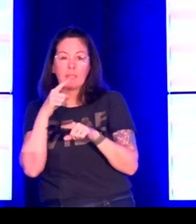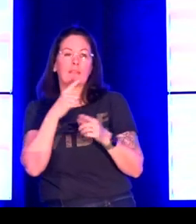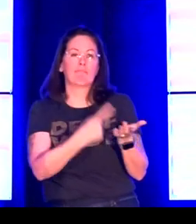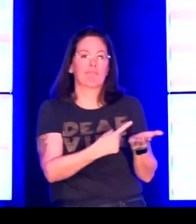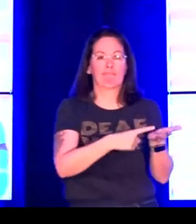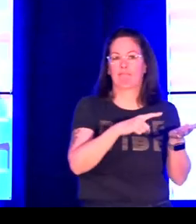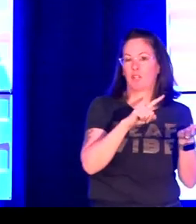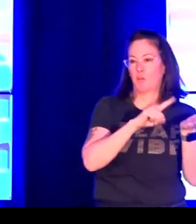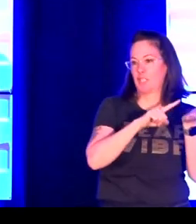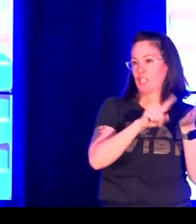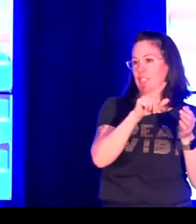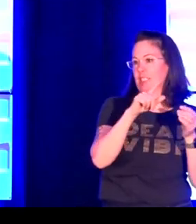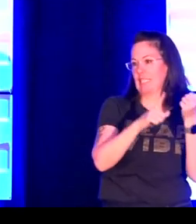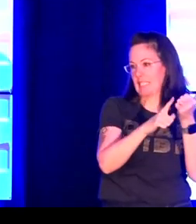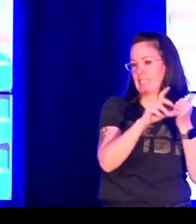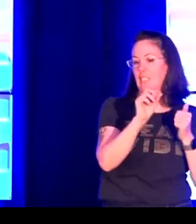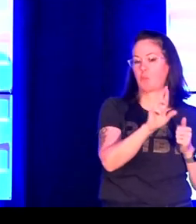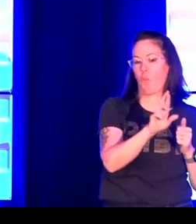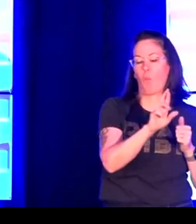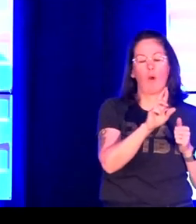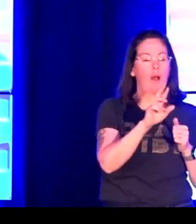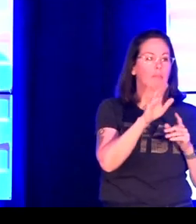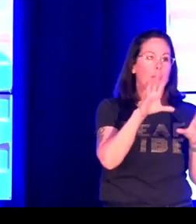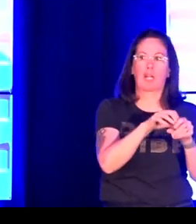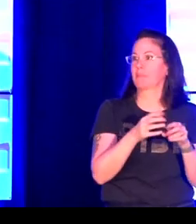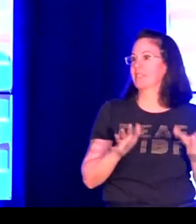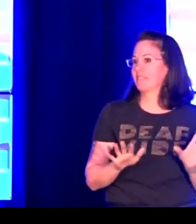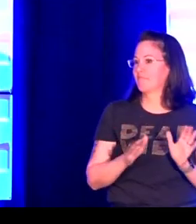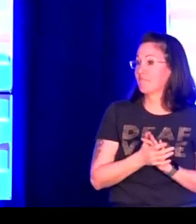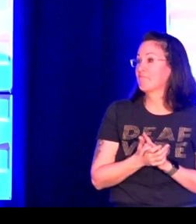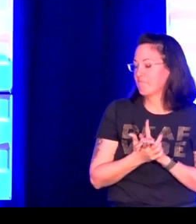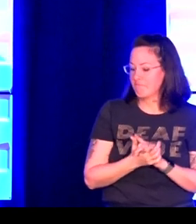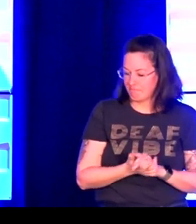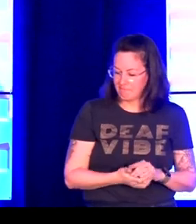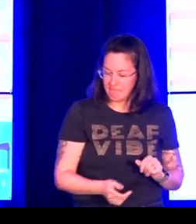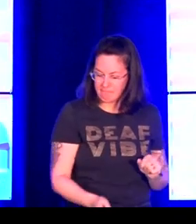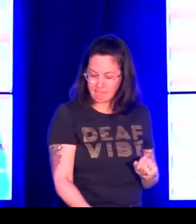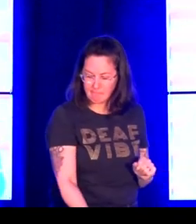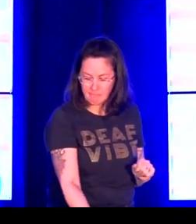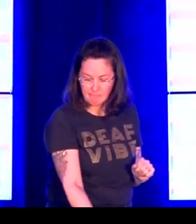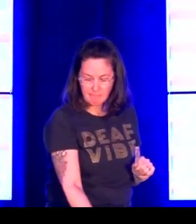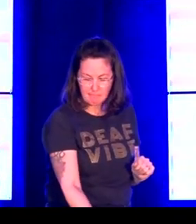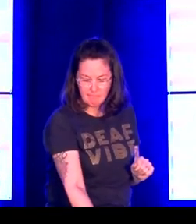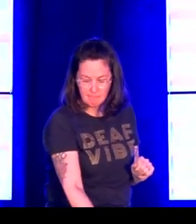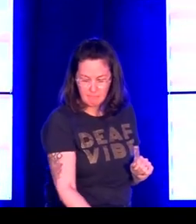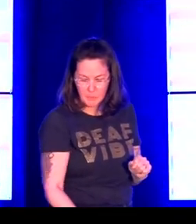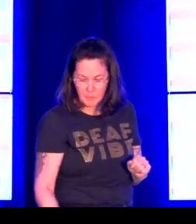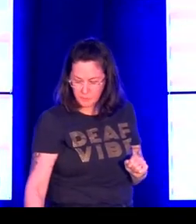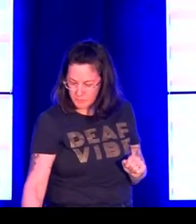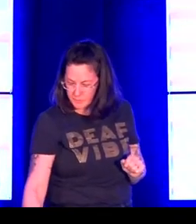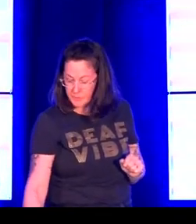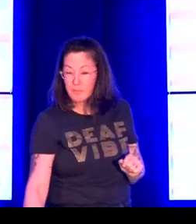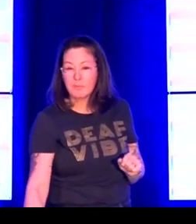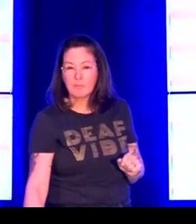also included descriptions of all of the other members of the research team but predominantly